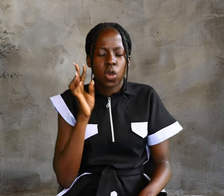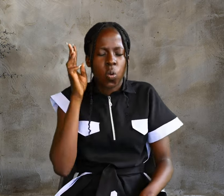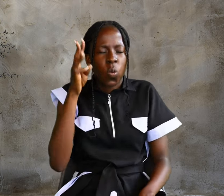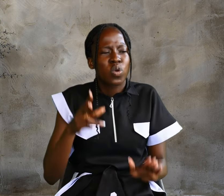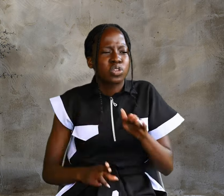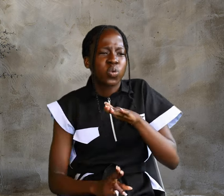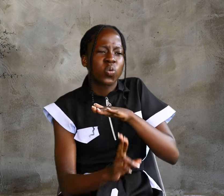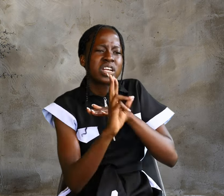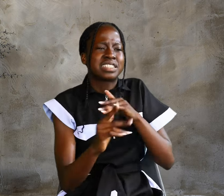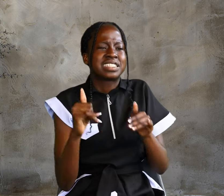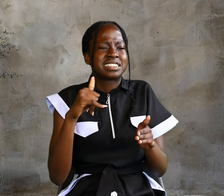three days.